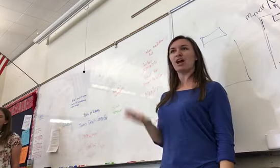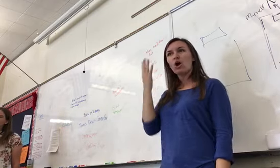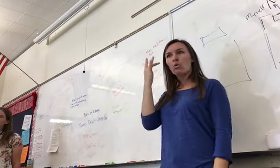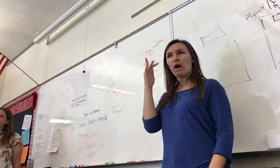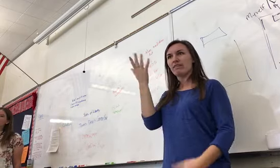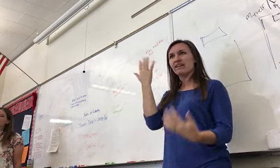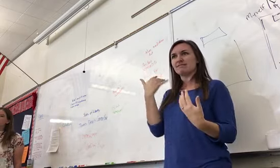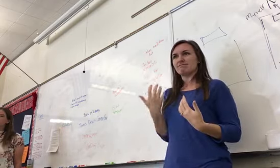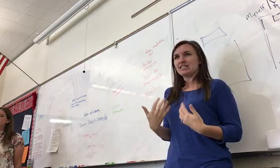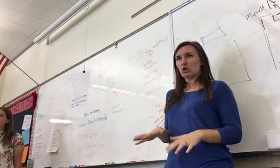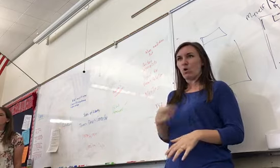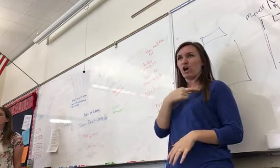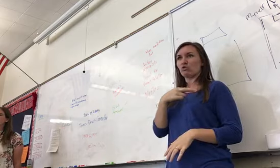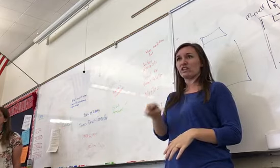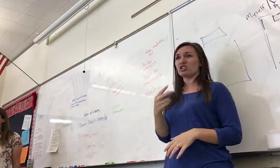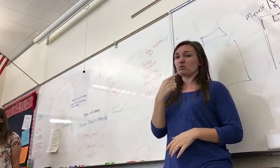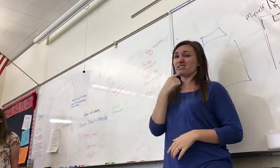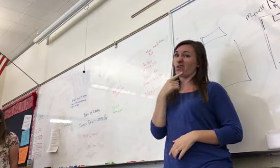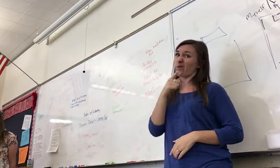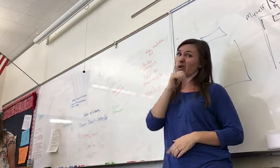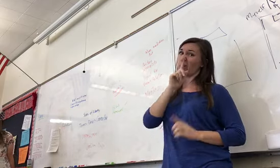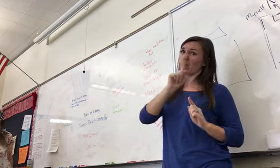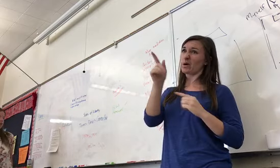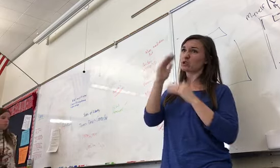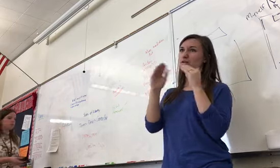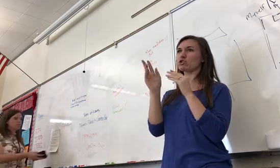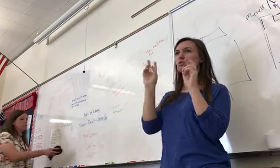So they kind of make up this cheap way to go to heaven. That's how it works.